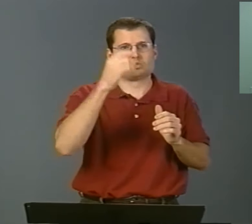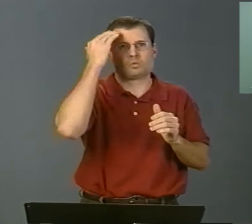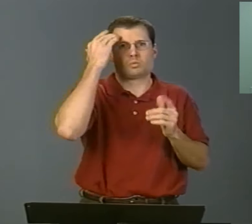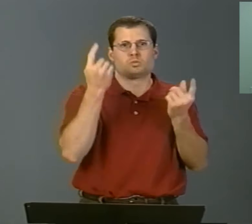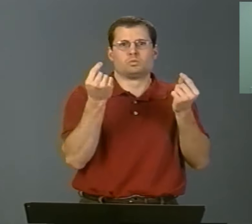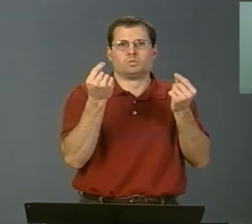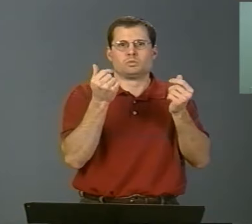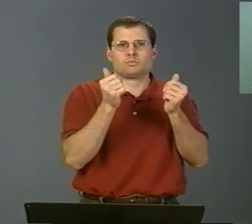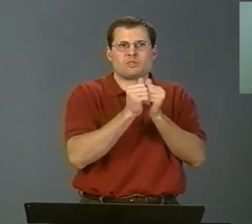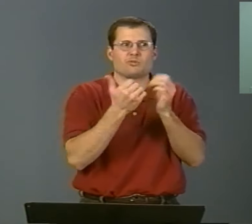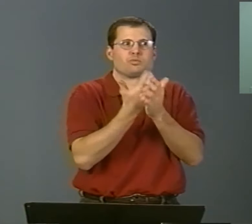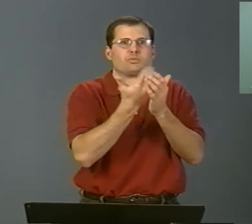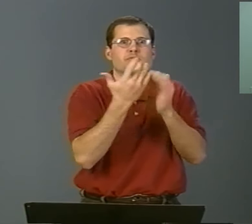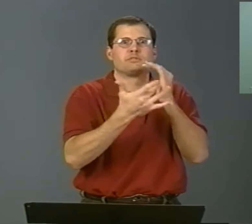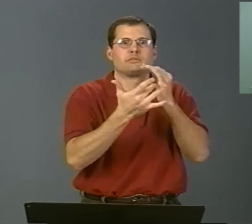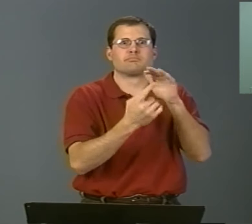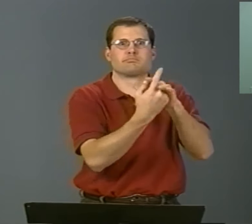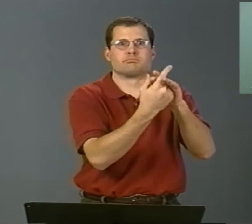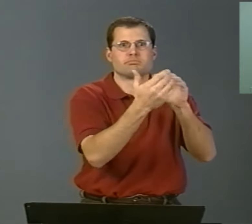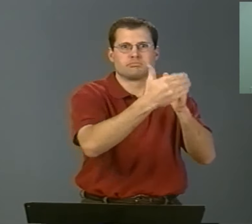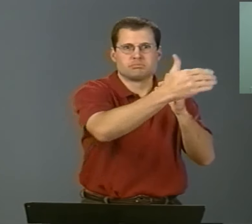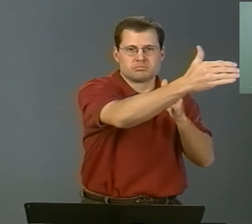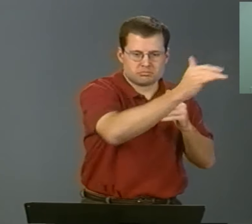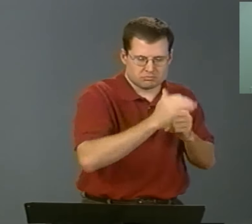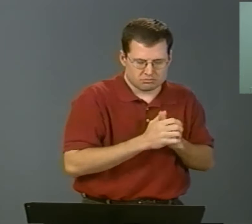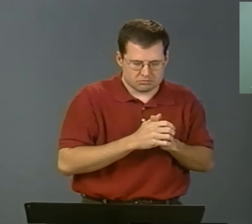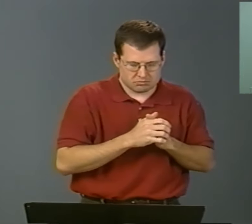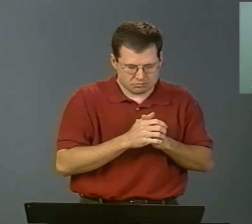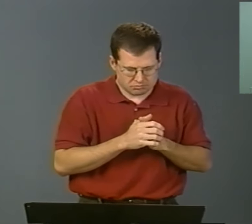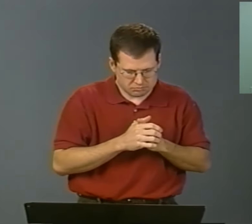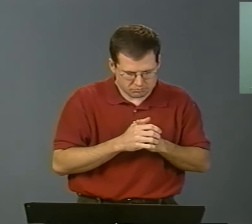Because that means that they've had all of the proper training and technology.